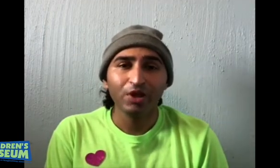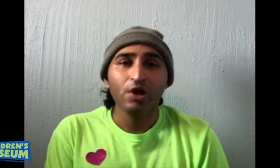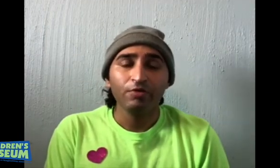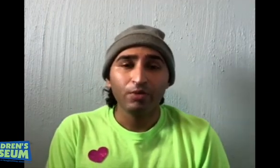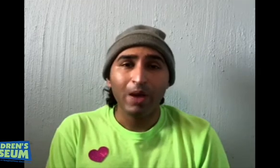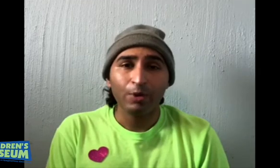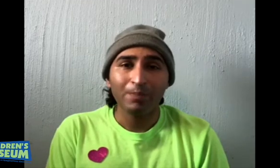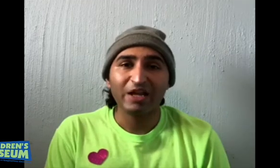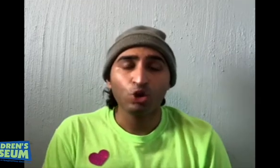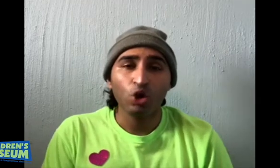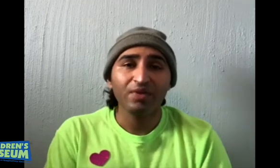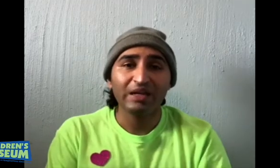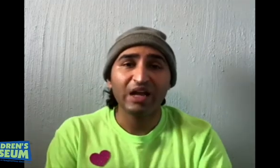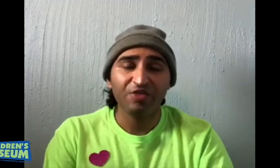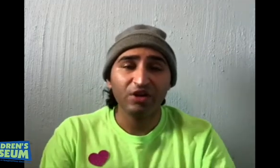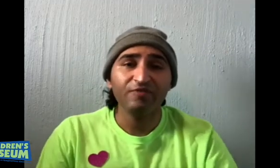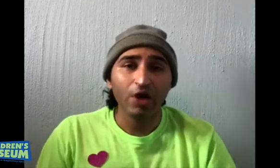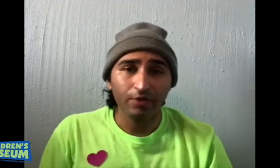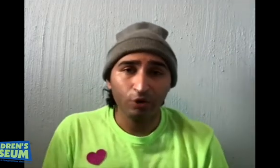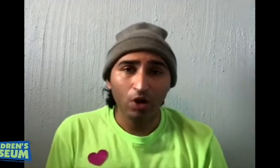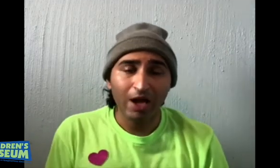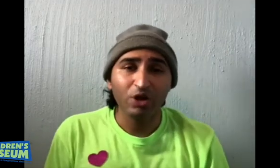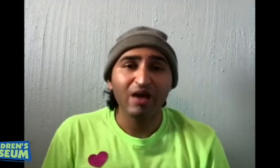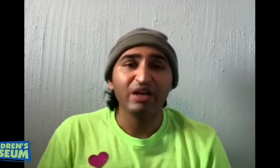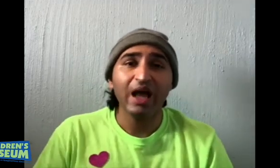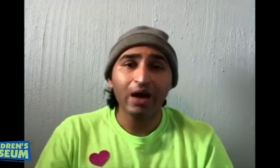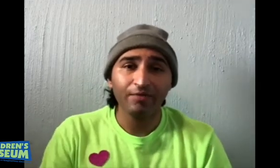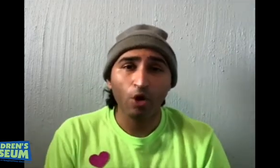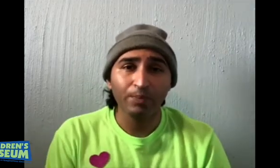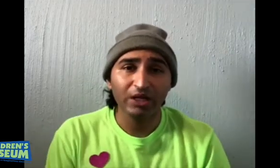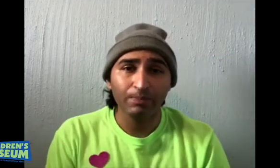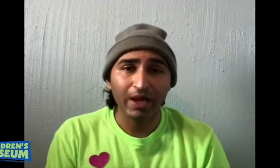Remember make sure there is nothing in front of you and you have a lot of open space.